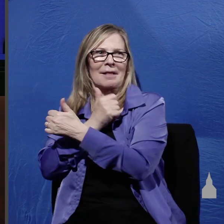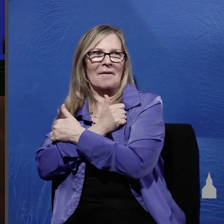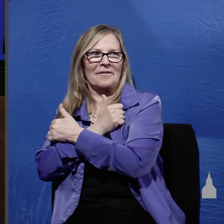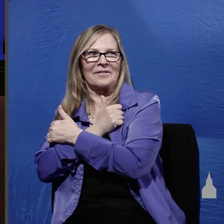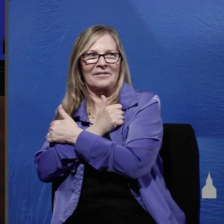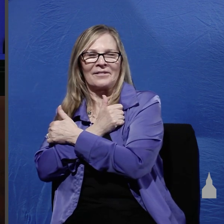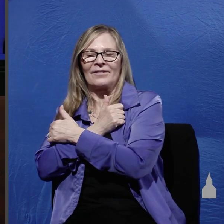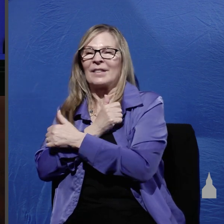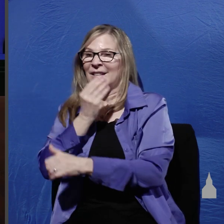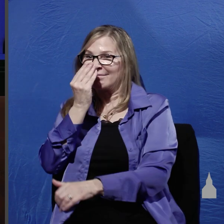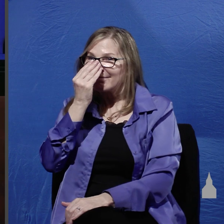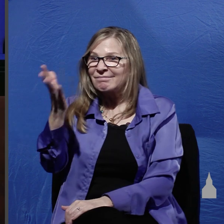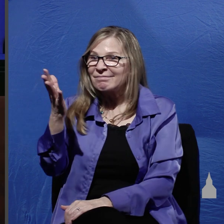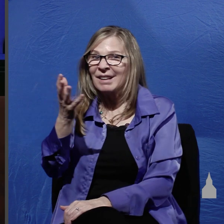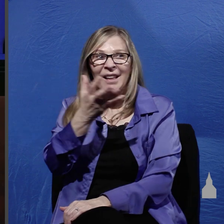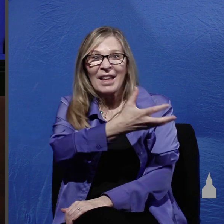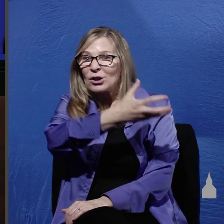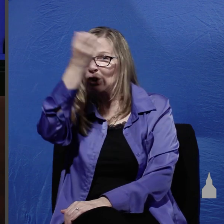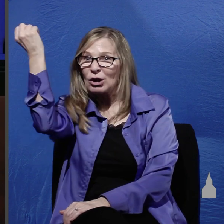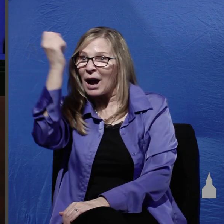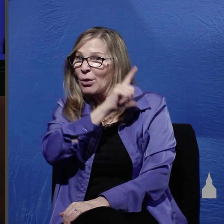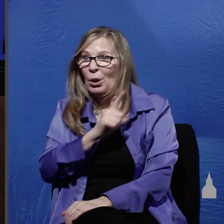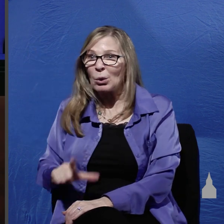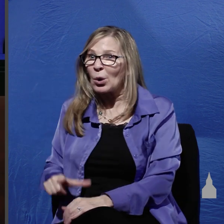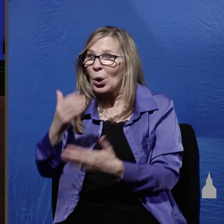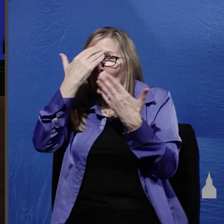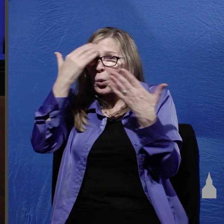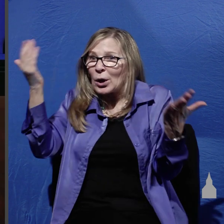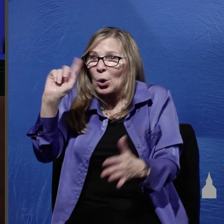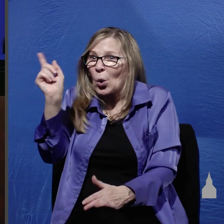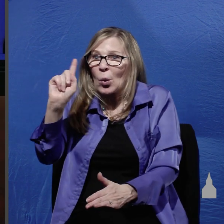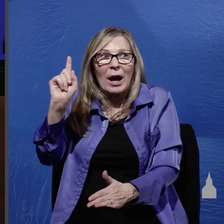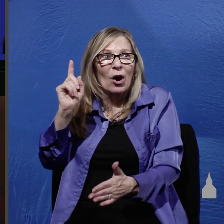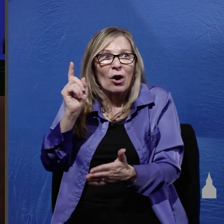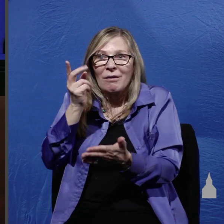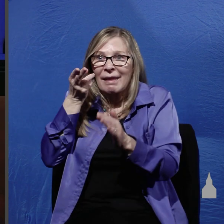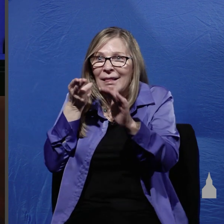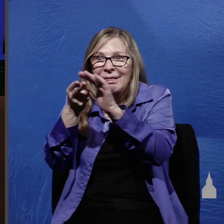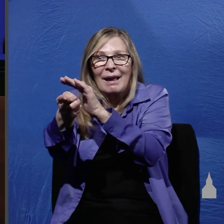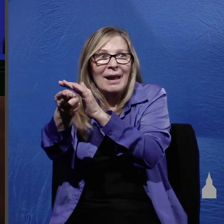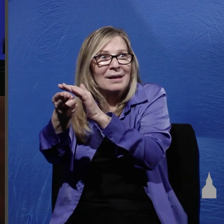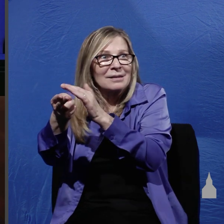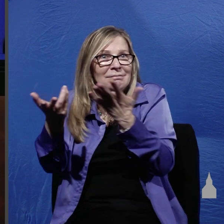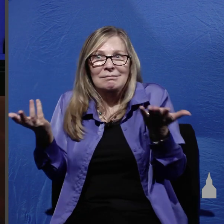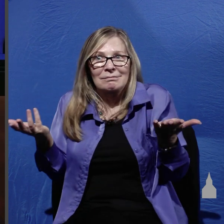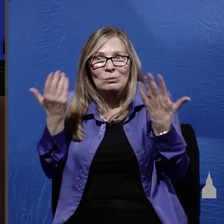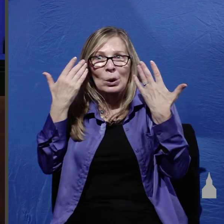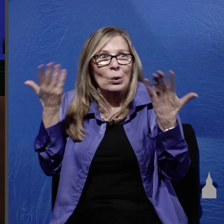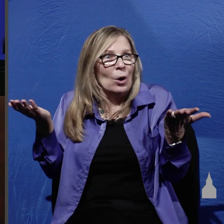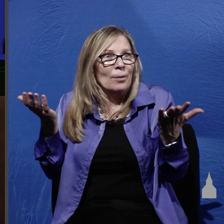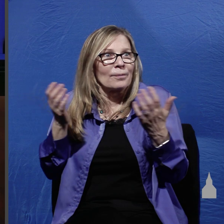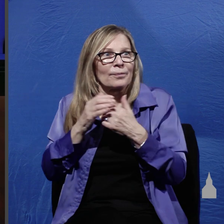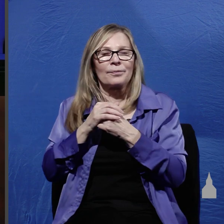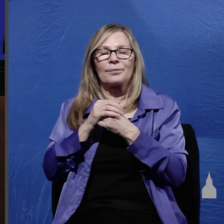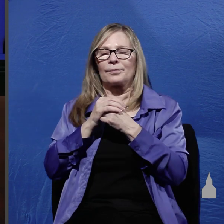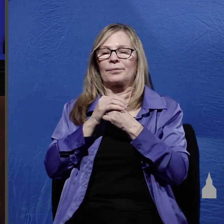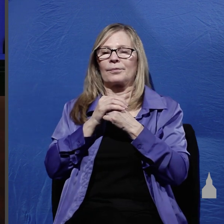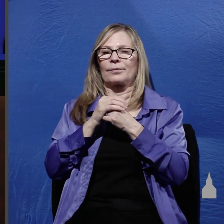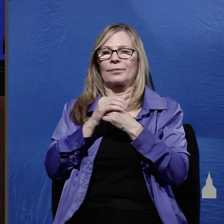said to them they've taken away the Lord out of the tomb and we don't know where they have laid him now not knowing what the angel